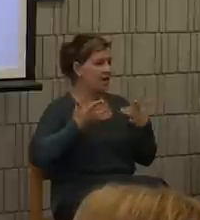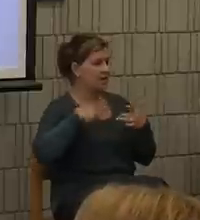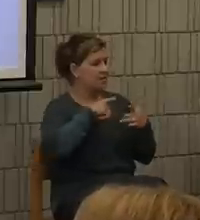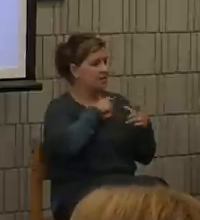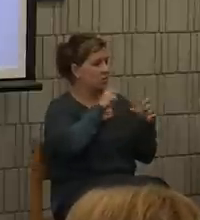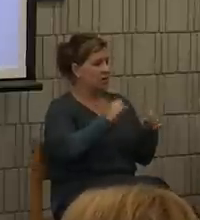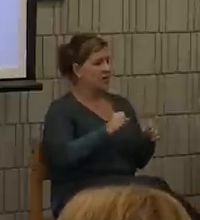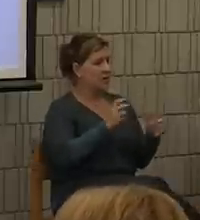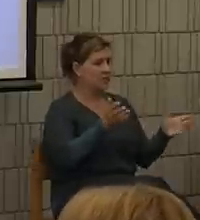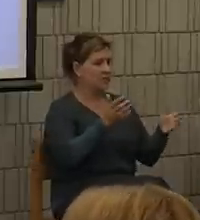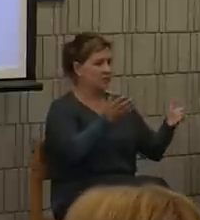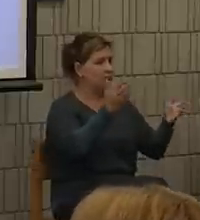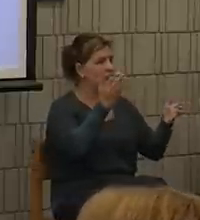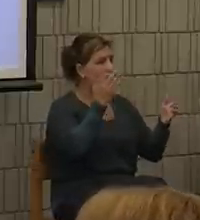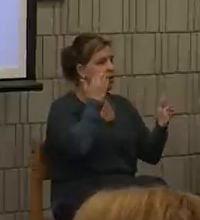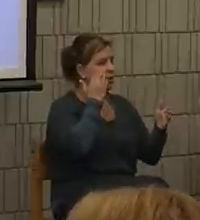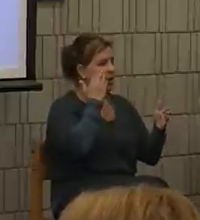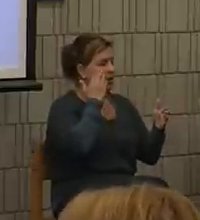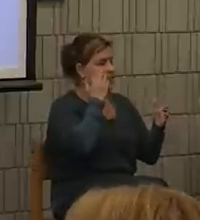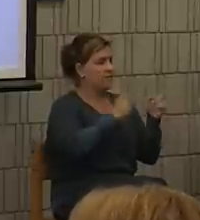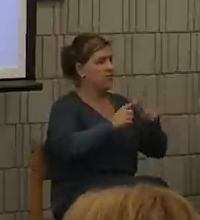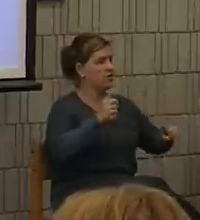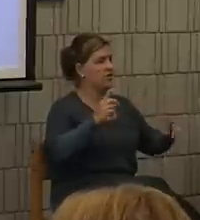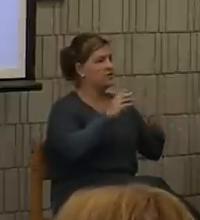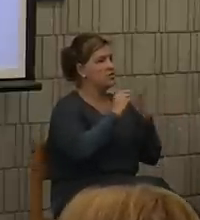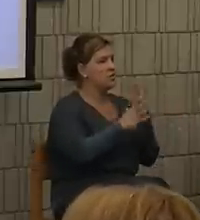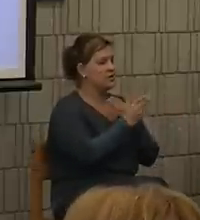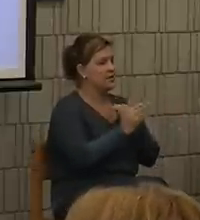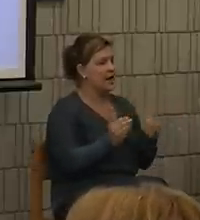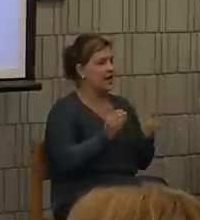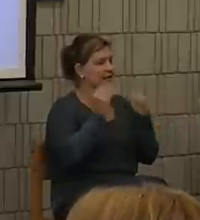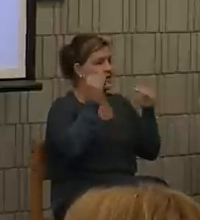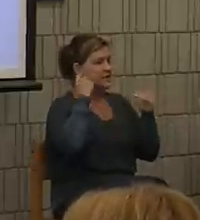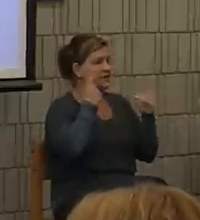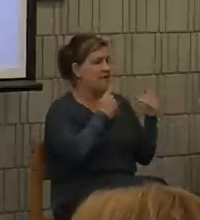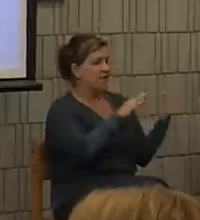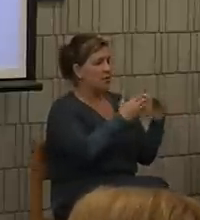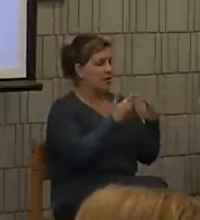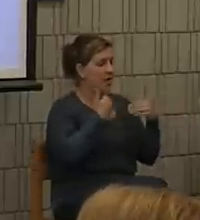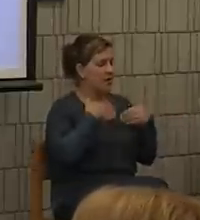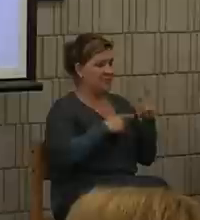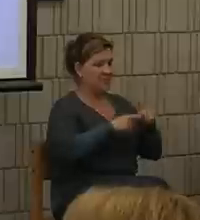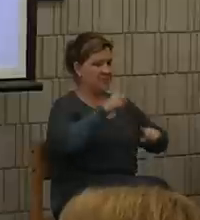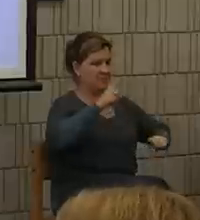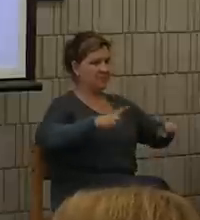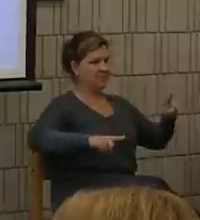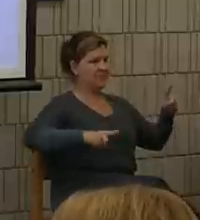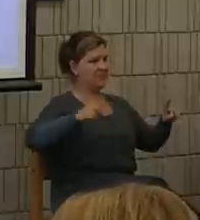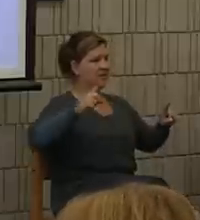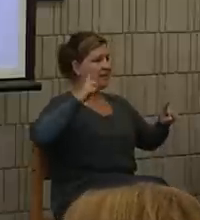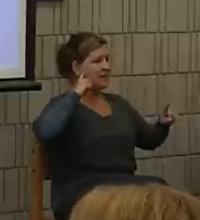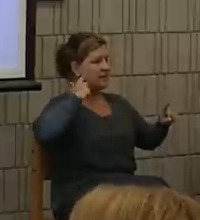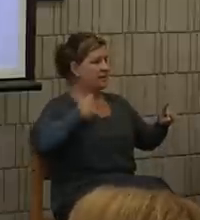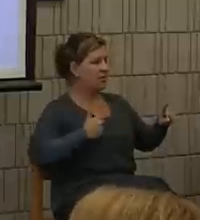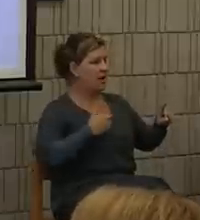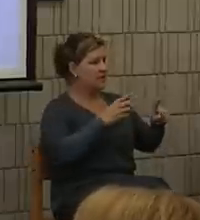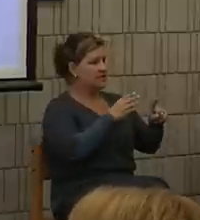of students and adults in the Deaf community who have varying degrees of hearing loss and shape our college, Kansas.